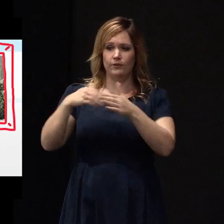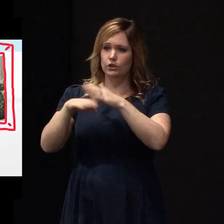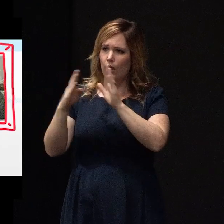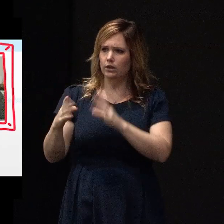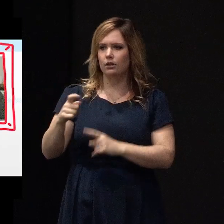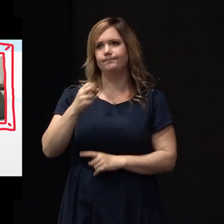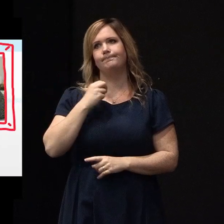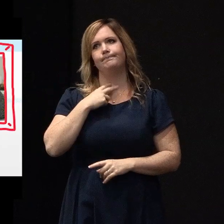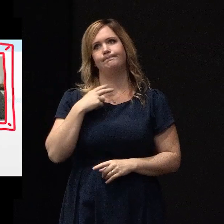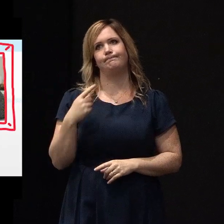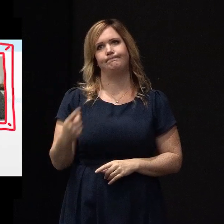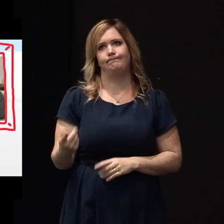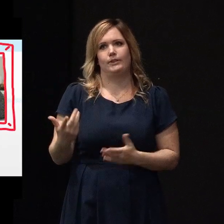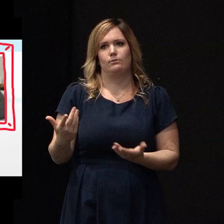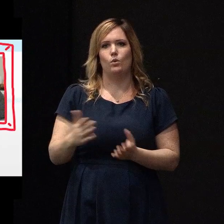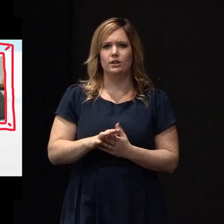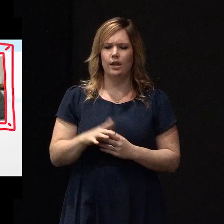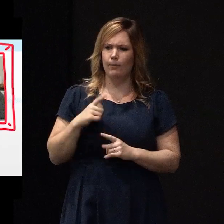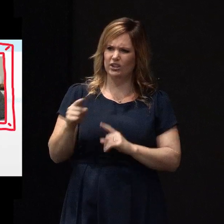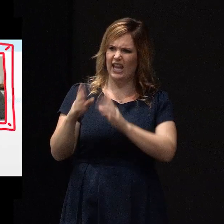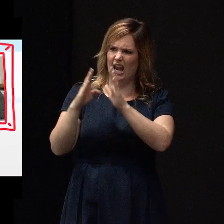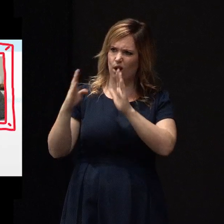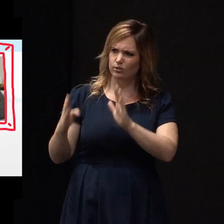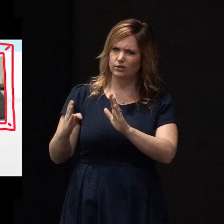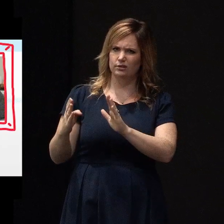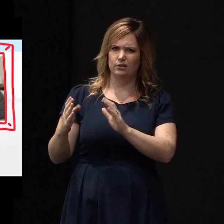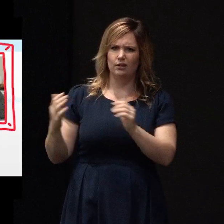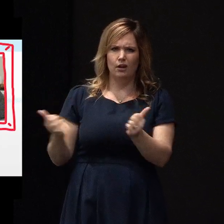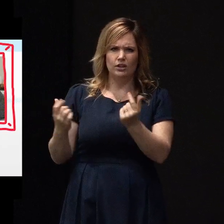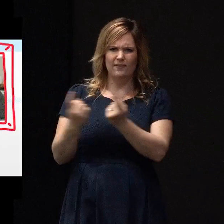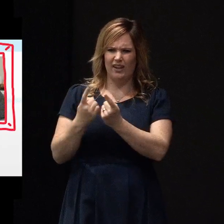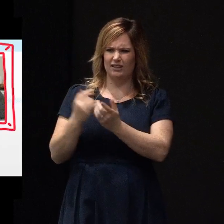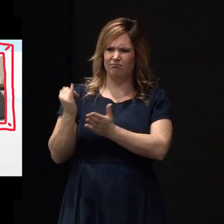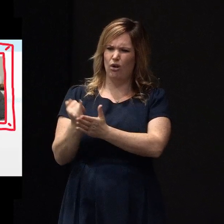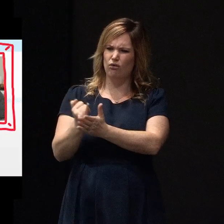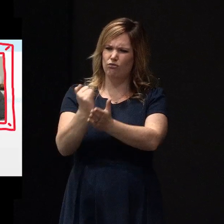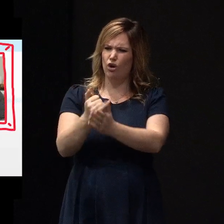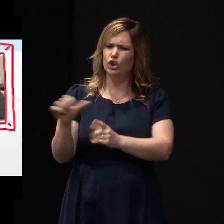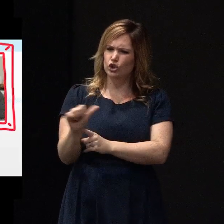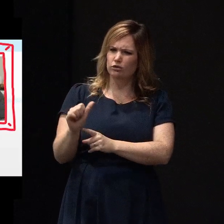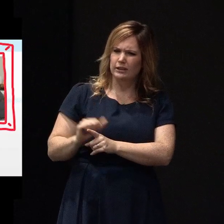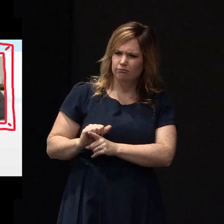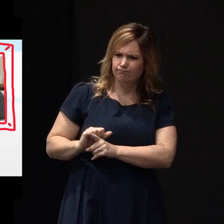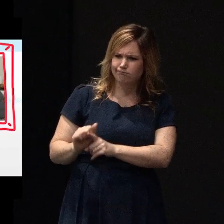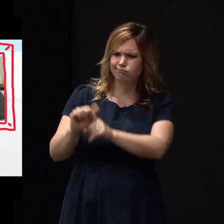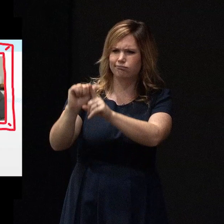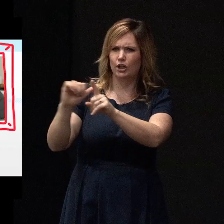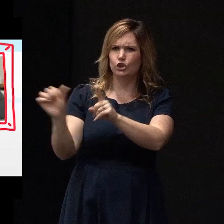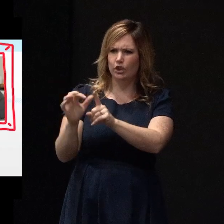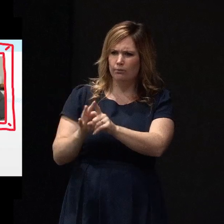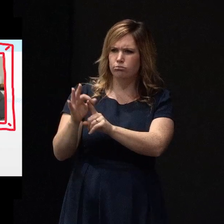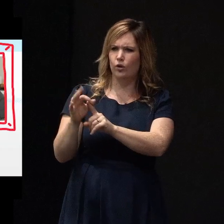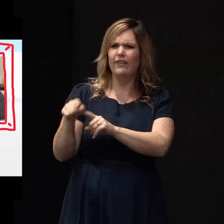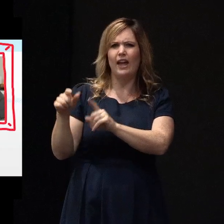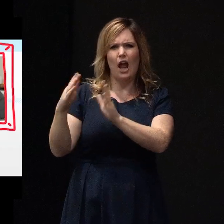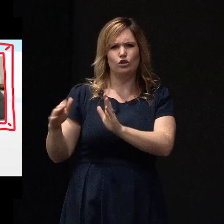disappointed. They could see all sorts of things that they could have done differently, could have done better. They didn't really enjoy